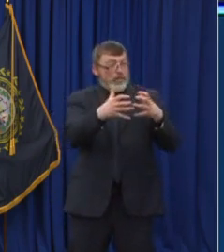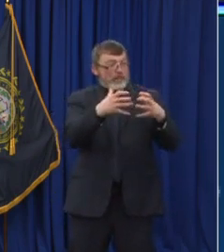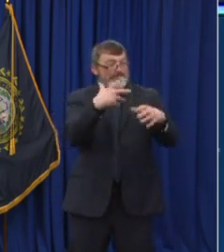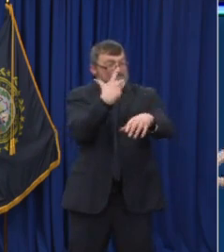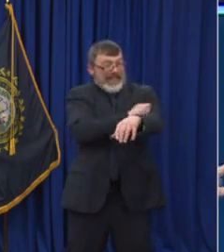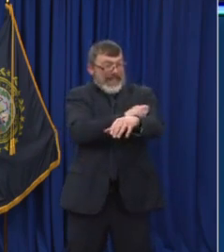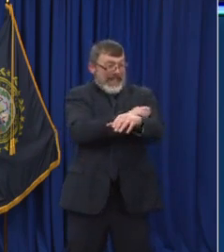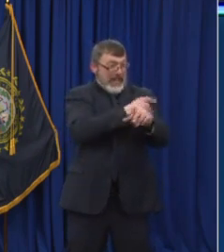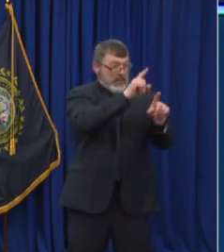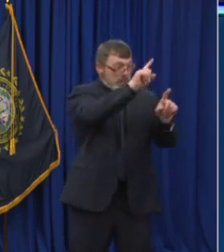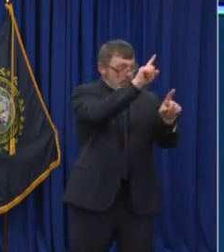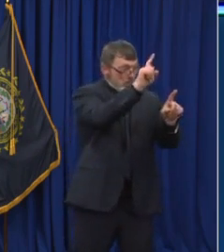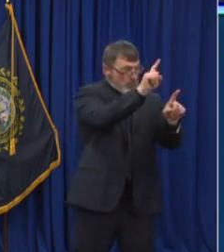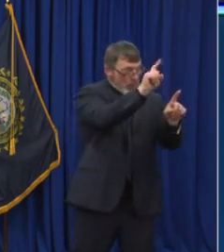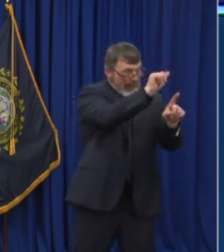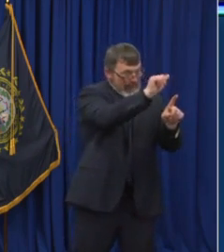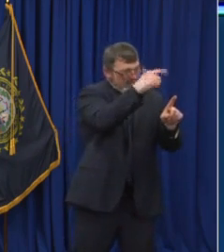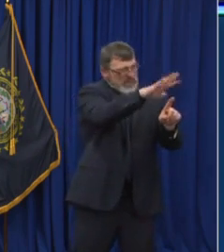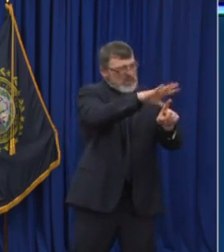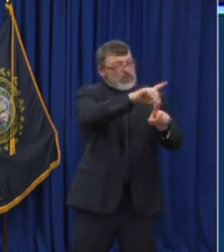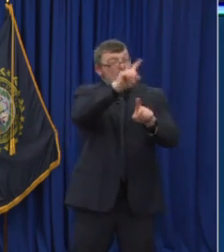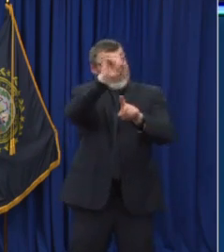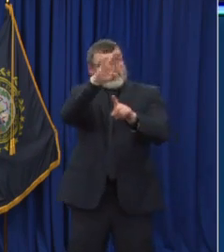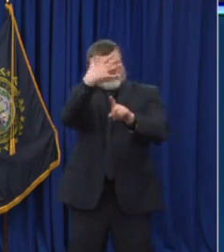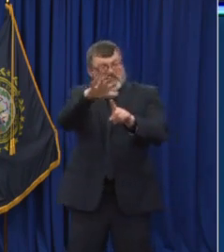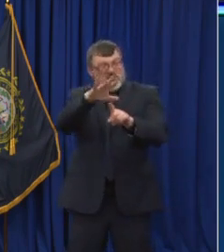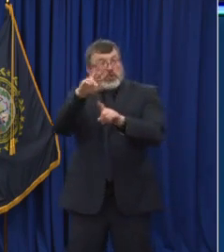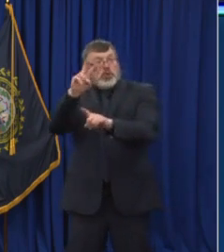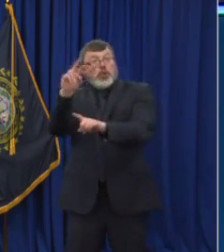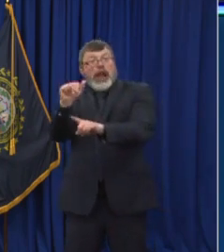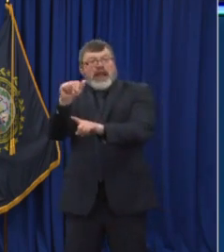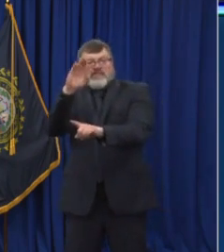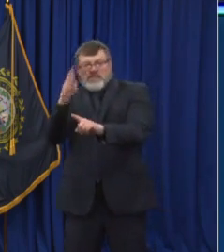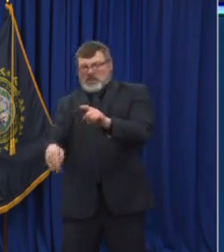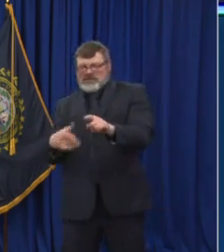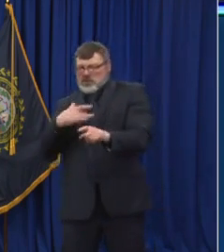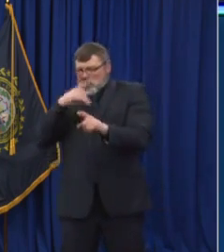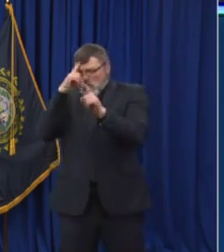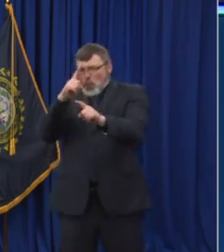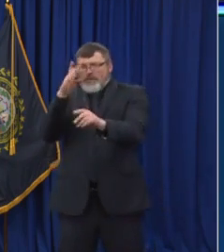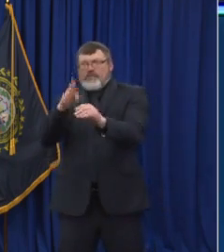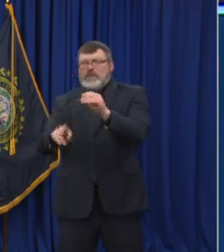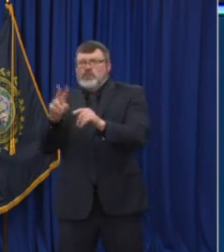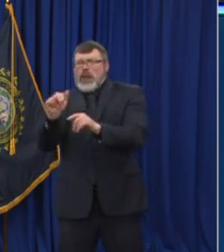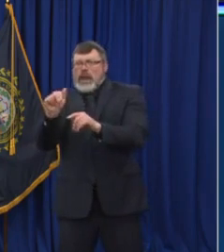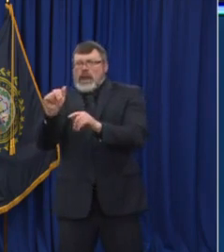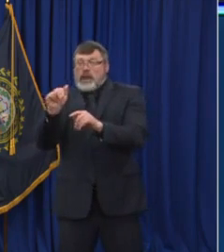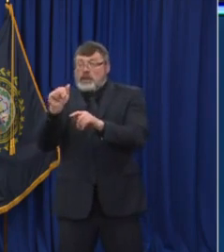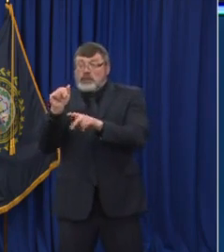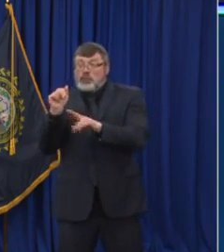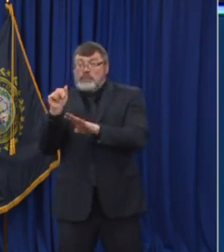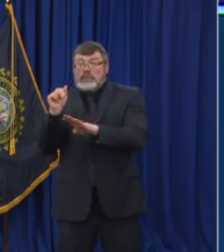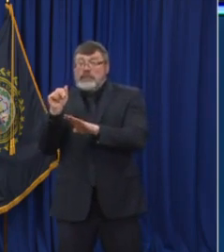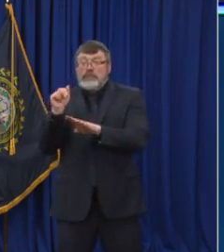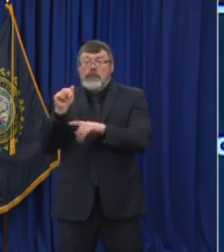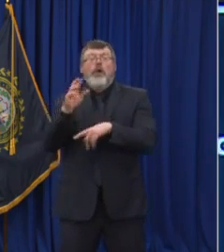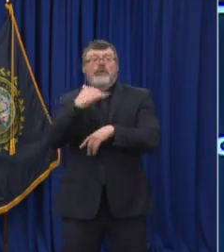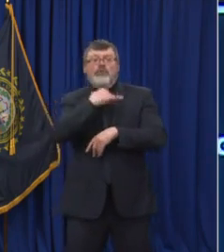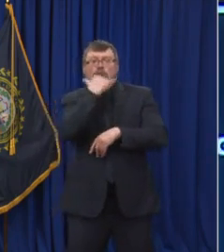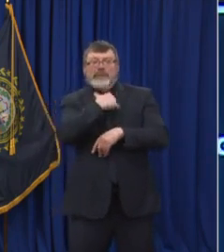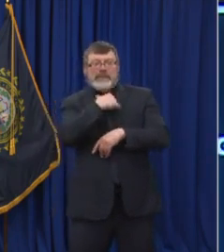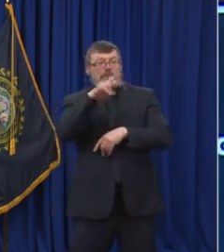vast majority of these fatalities and hospitalizations. And as we get through that, that's going to give us a lot of confidence to to create more flexibility.